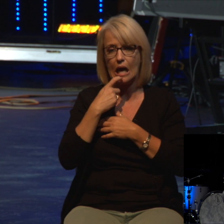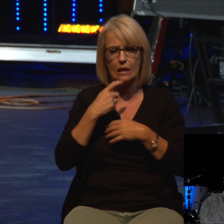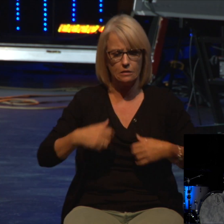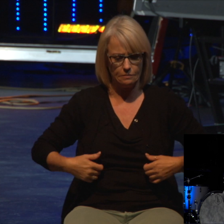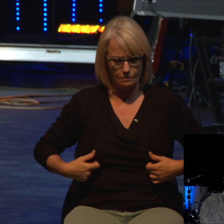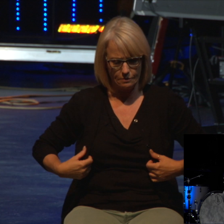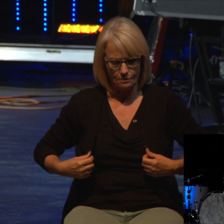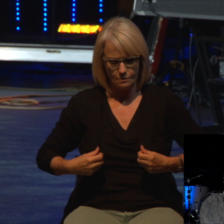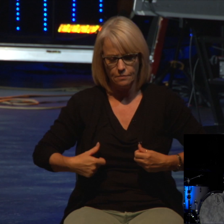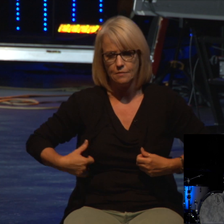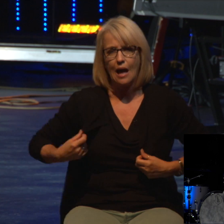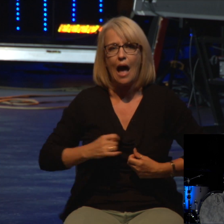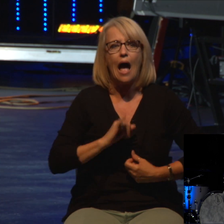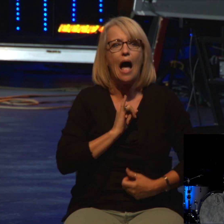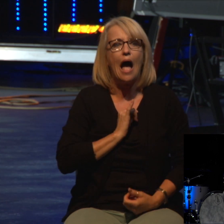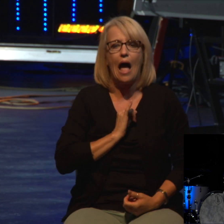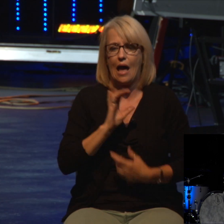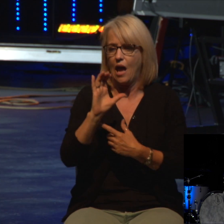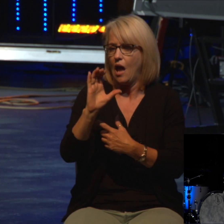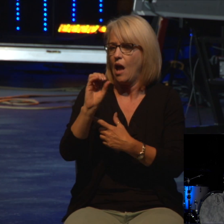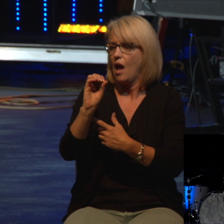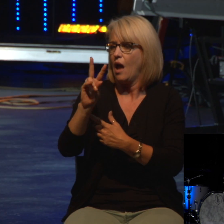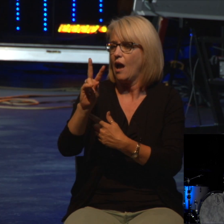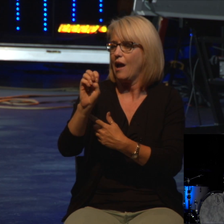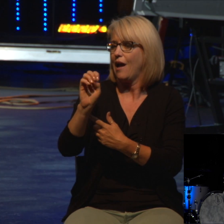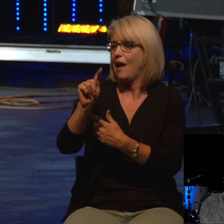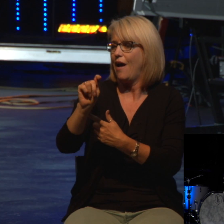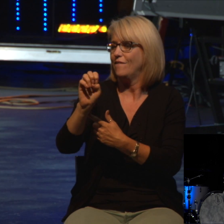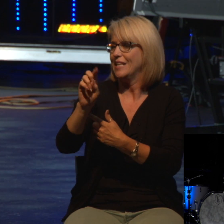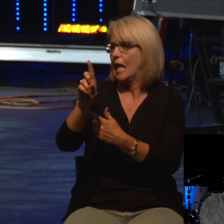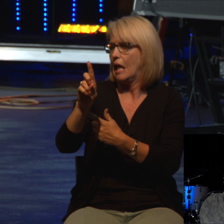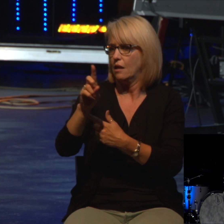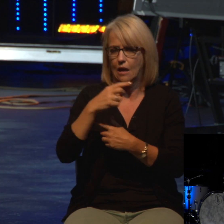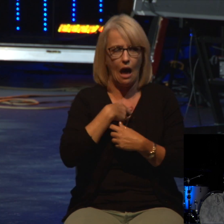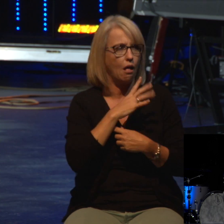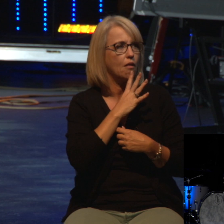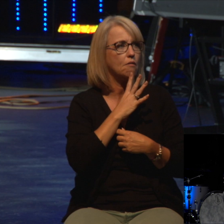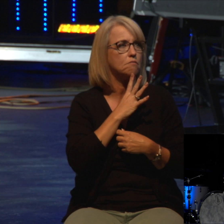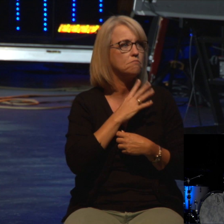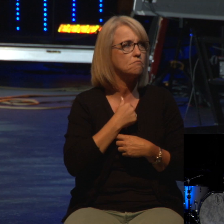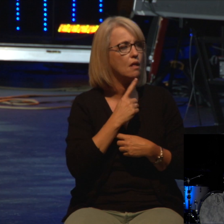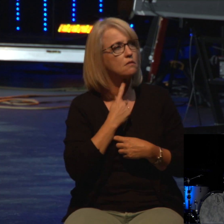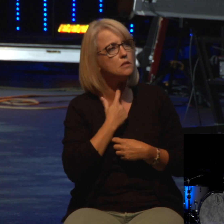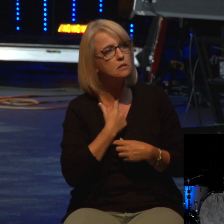I coveted them. I took them. They are hidden in the ground inside my tent